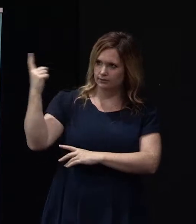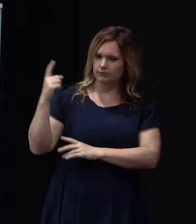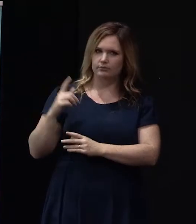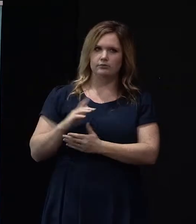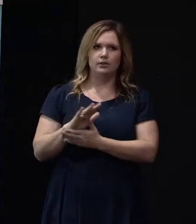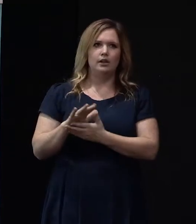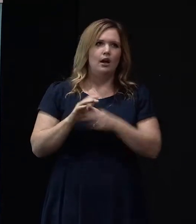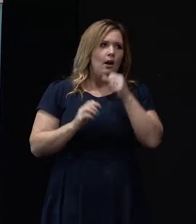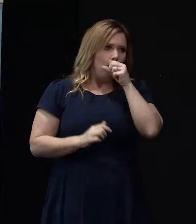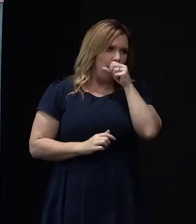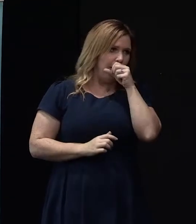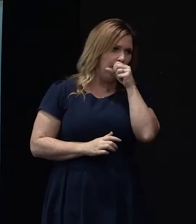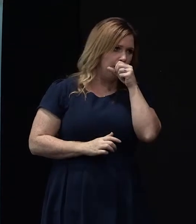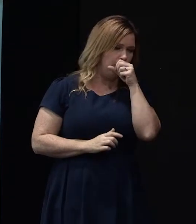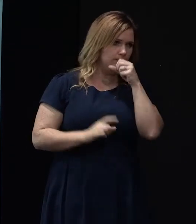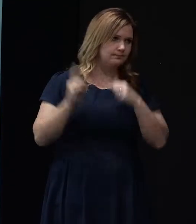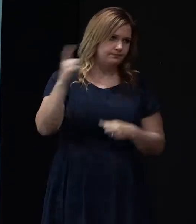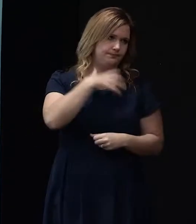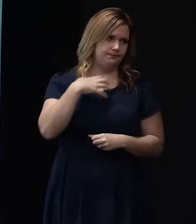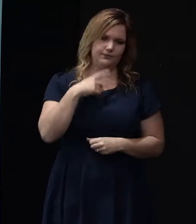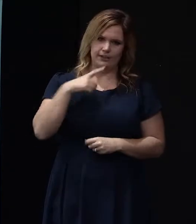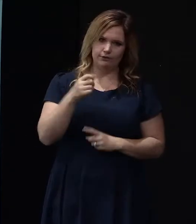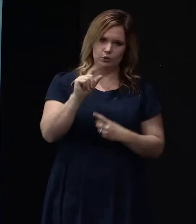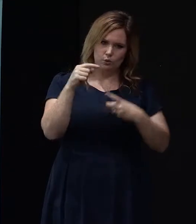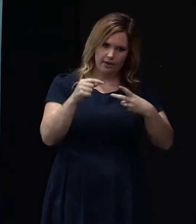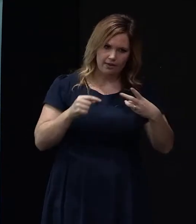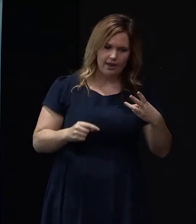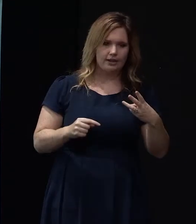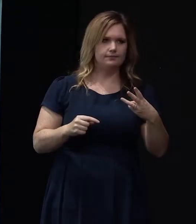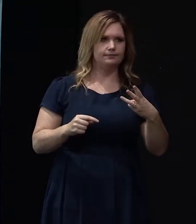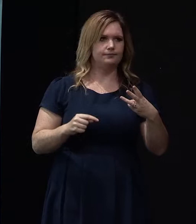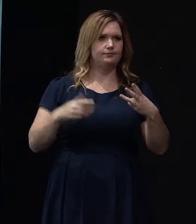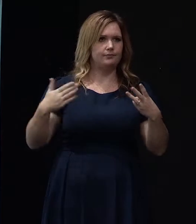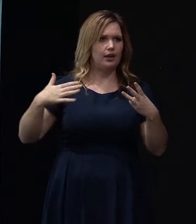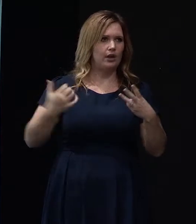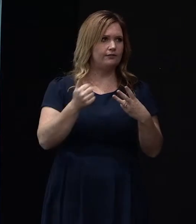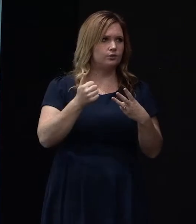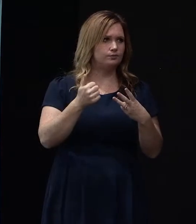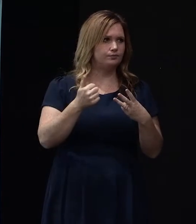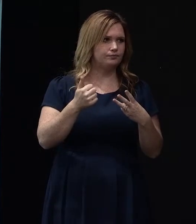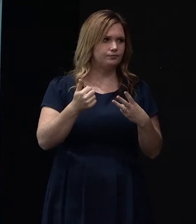Therefore, when they say that you've got to do this or something else, now you've got to have